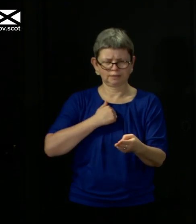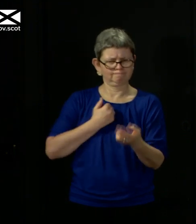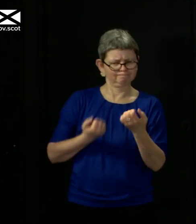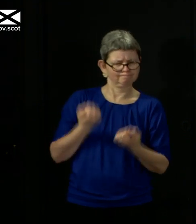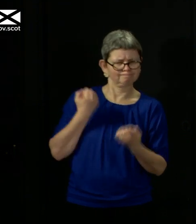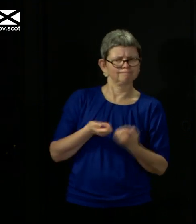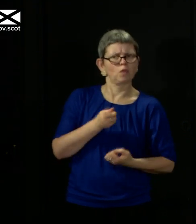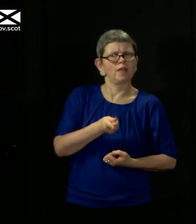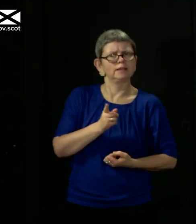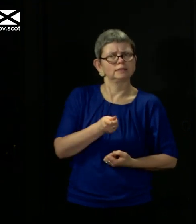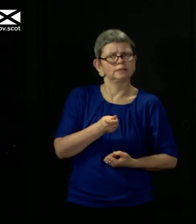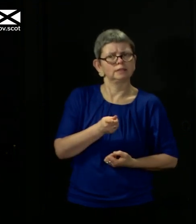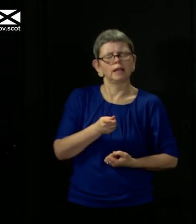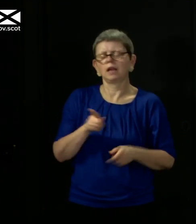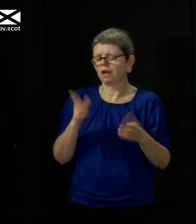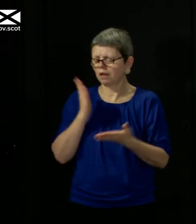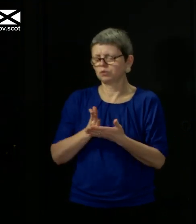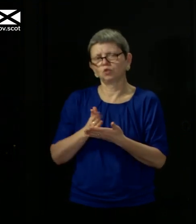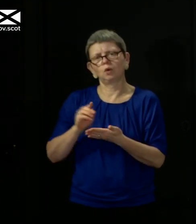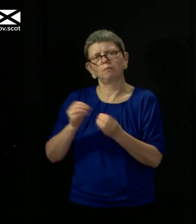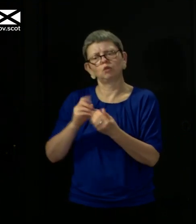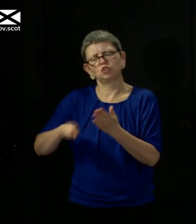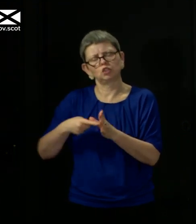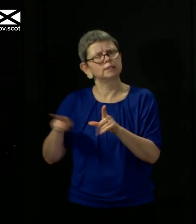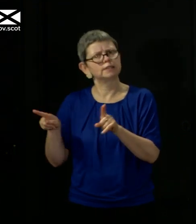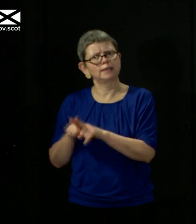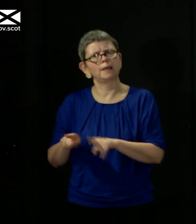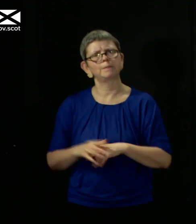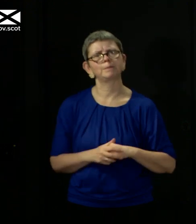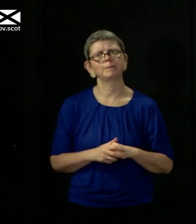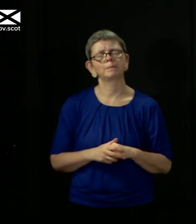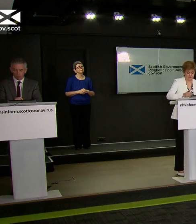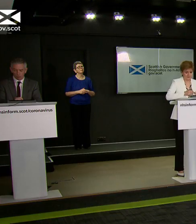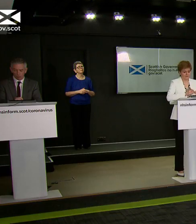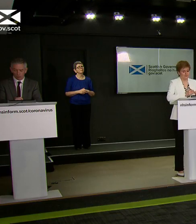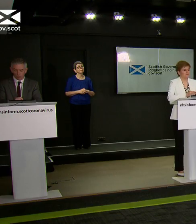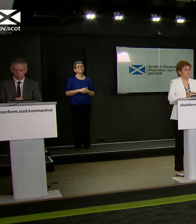And I'm sure Boris Johnson will as well. Jim Matthews from Sky.